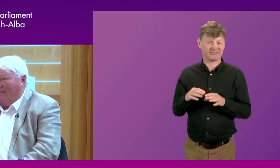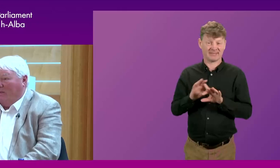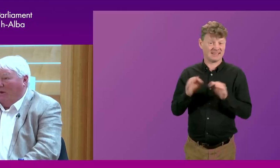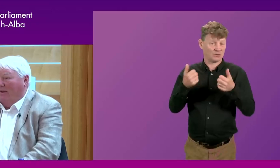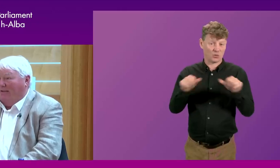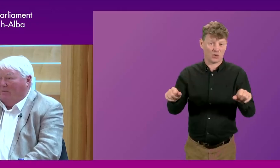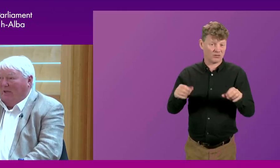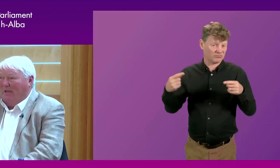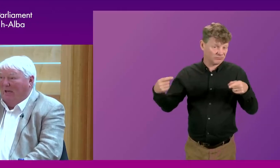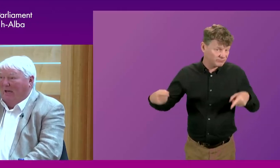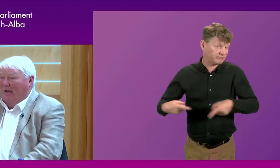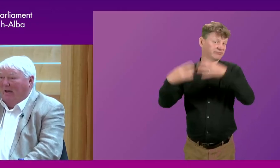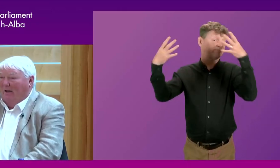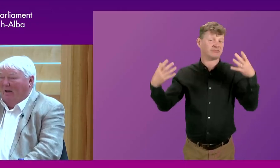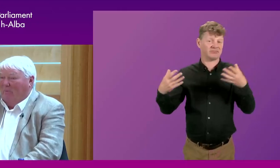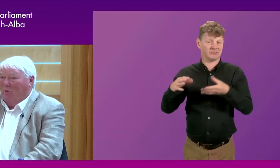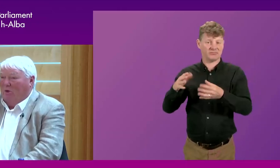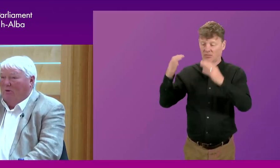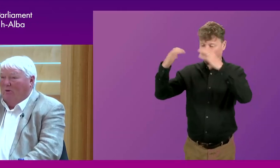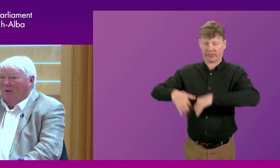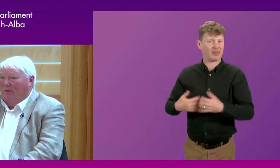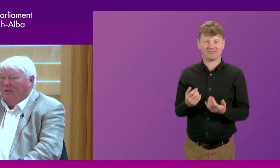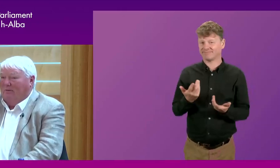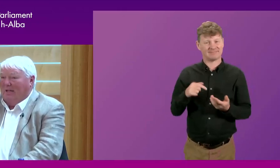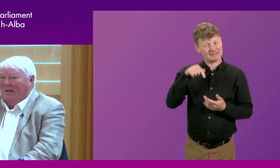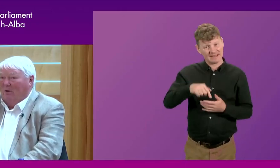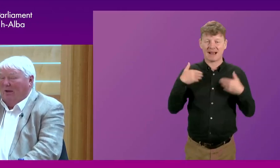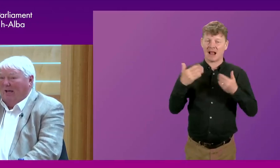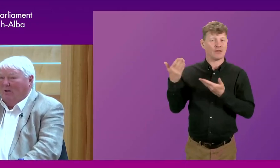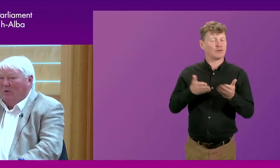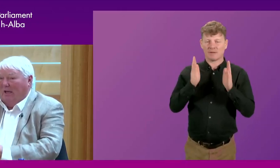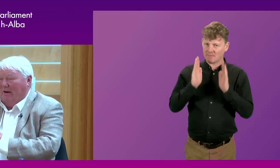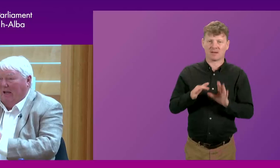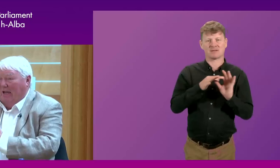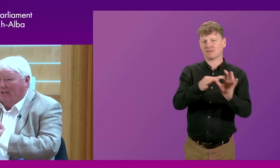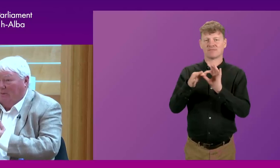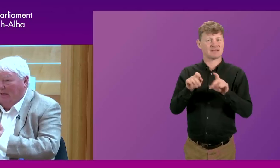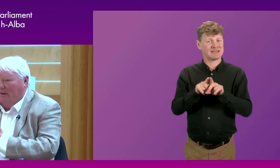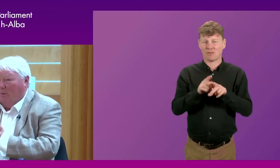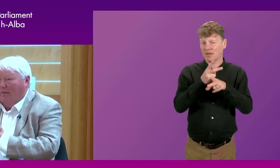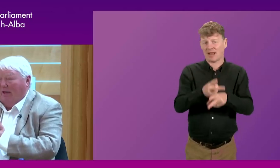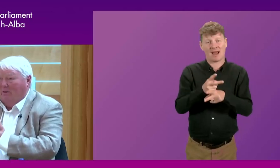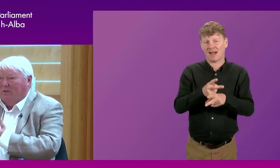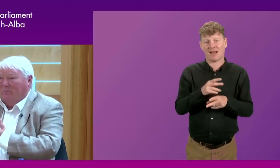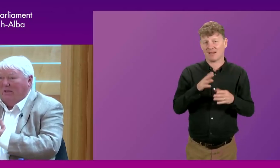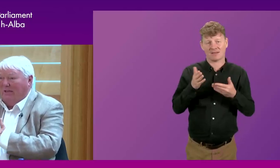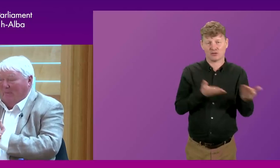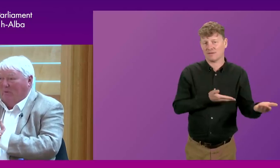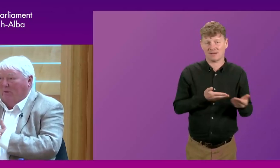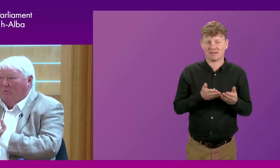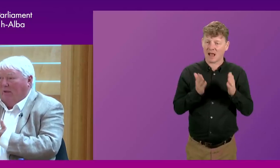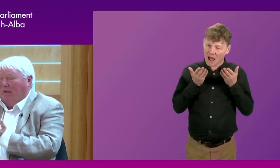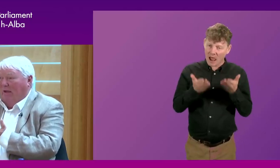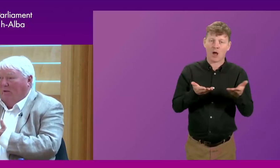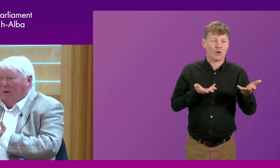work. That's the way there has to be, uh, an, an approach on, on the health service and on, and on care. It has to be done in a way that allows the debate to